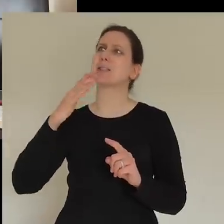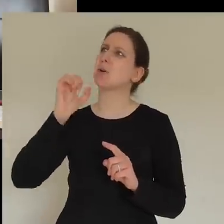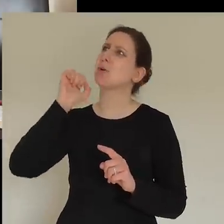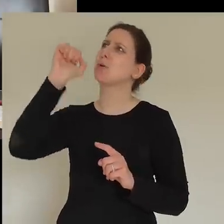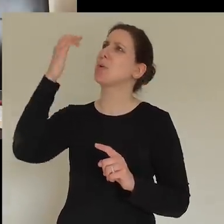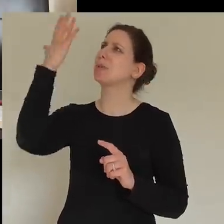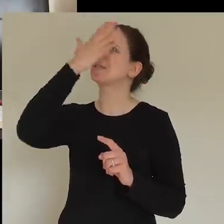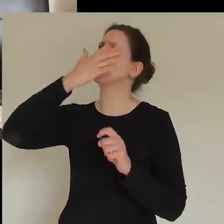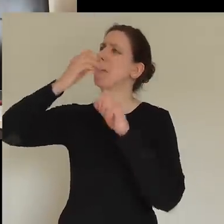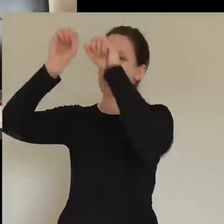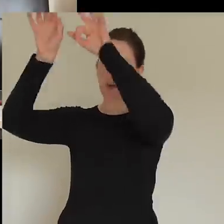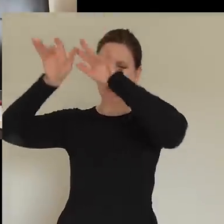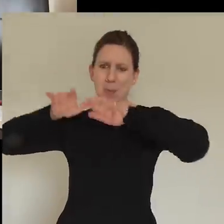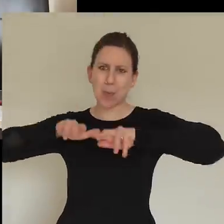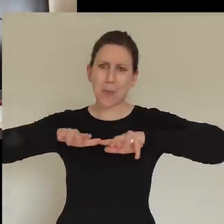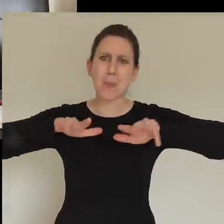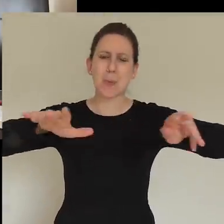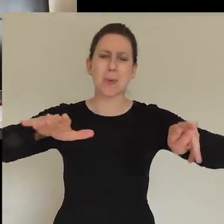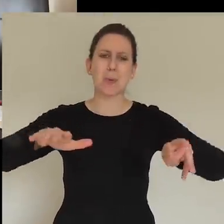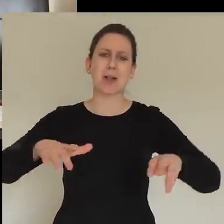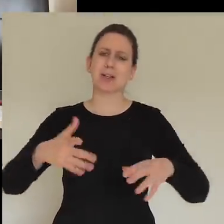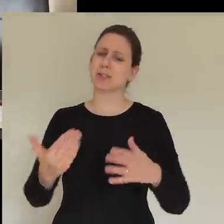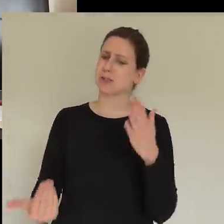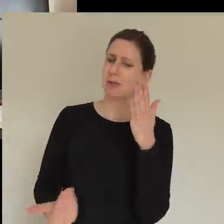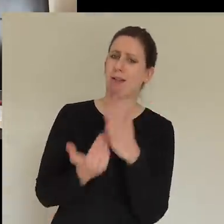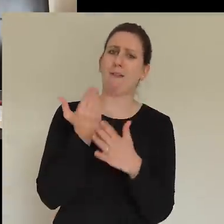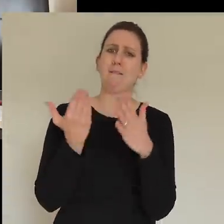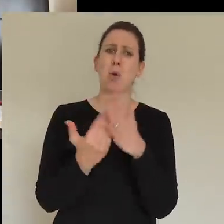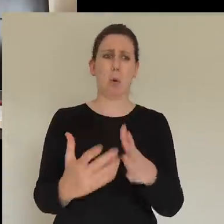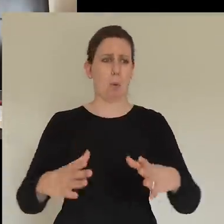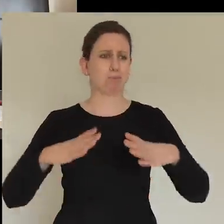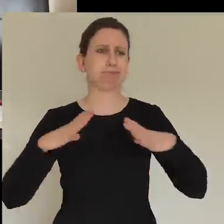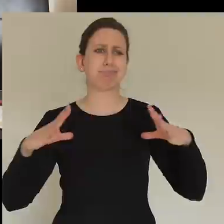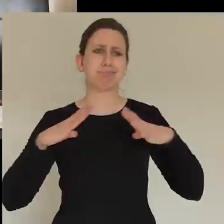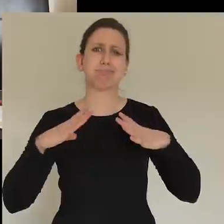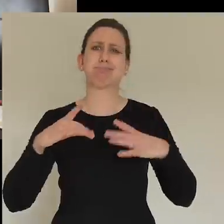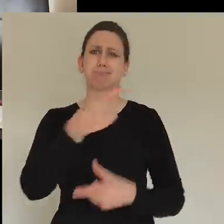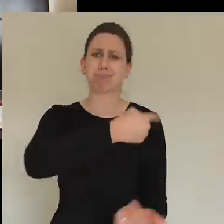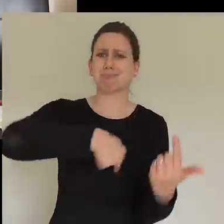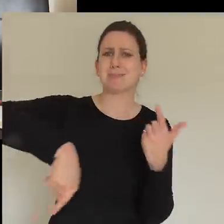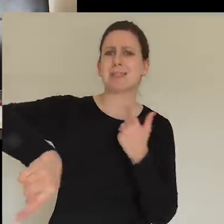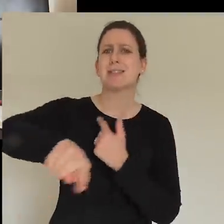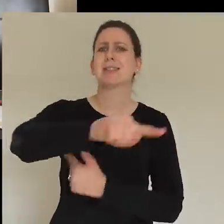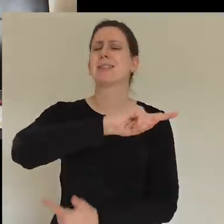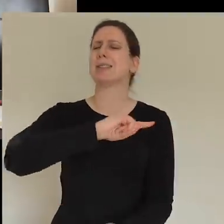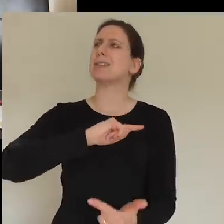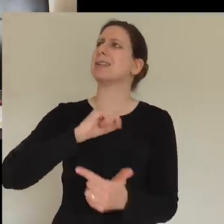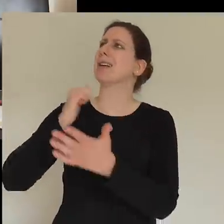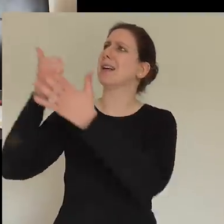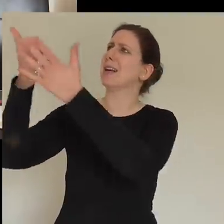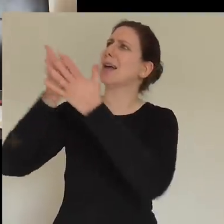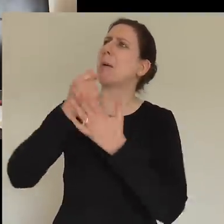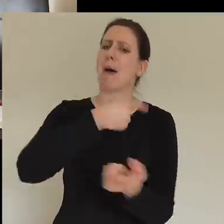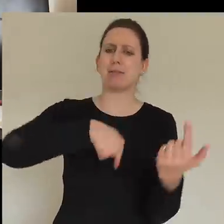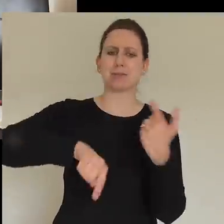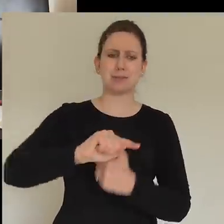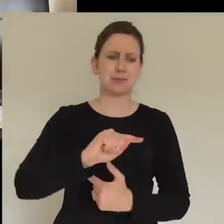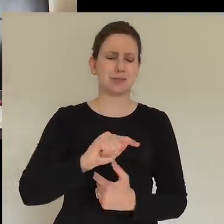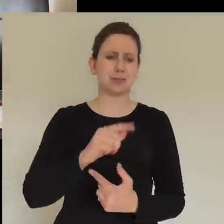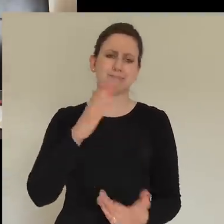Would you refuel, replenish, restore? And would you help us, Lord, to be the church you need in this moment? Would